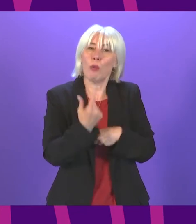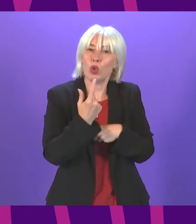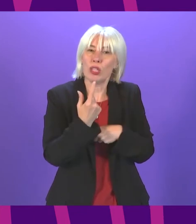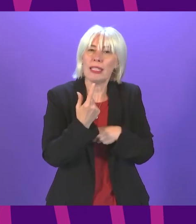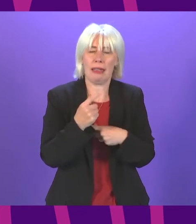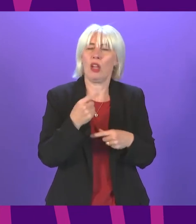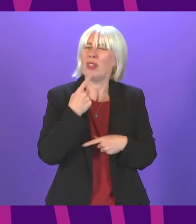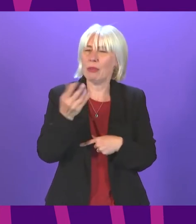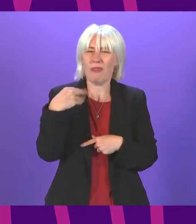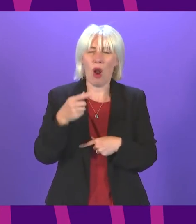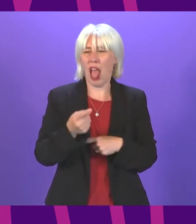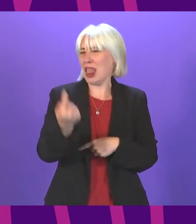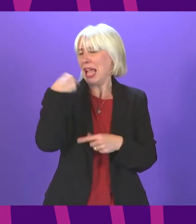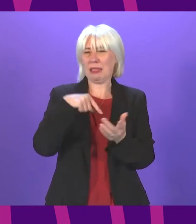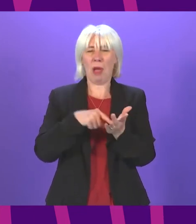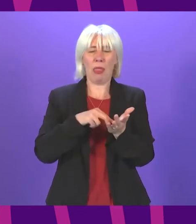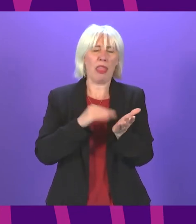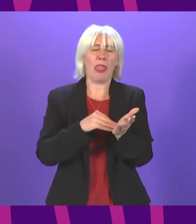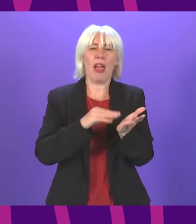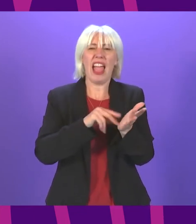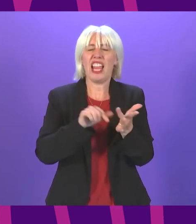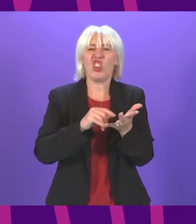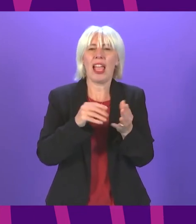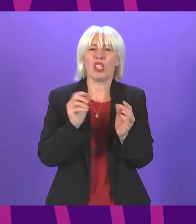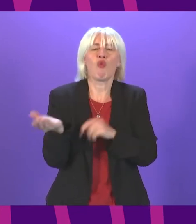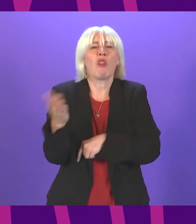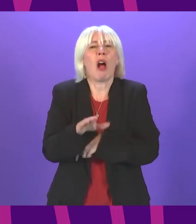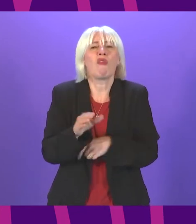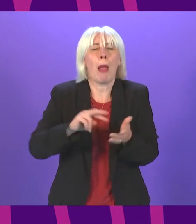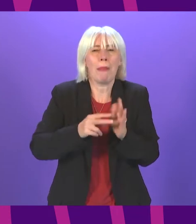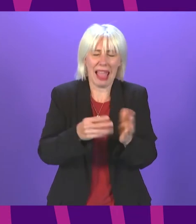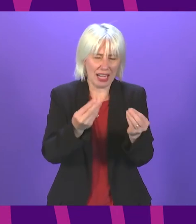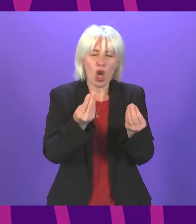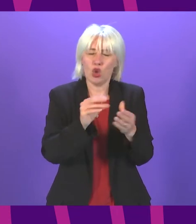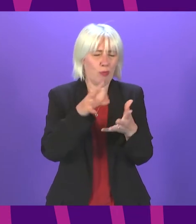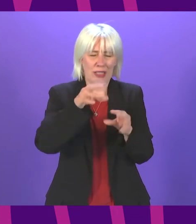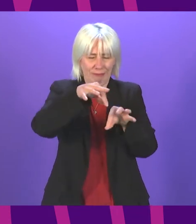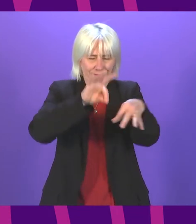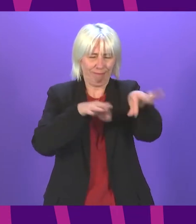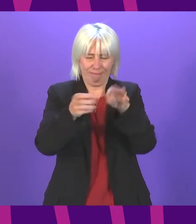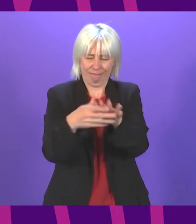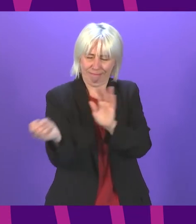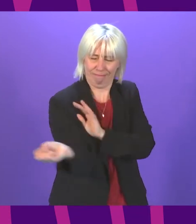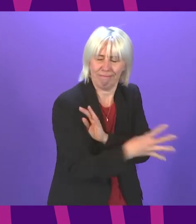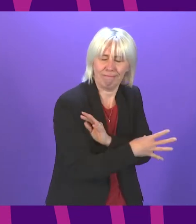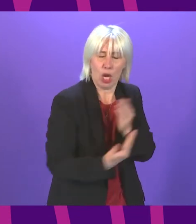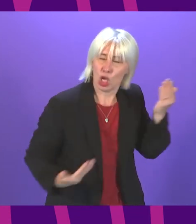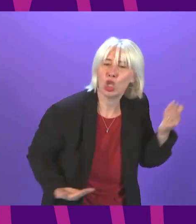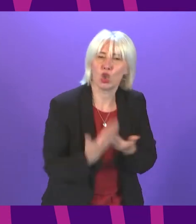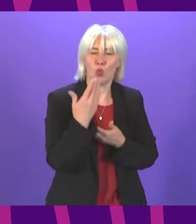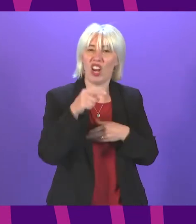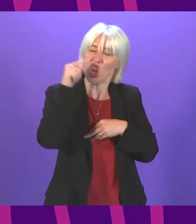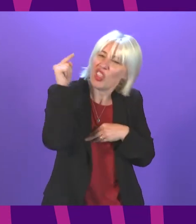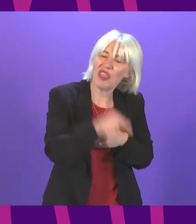flimsy pamphlet from last month and produce a paper on NHS remobilisation because that has to be a